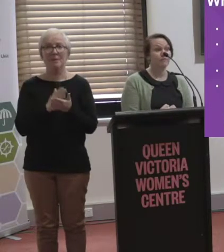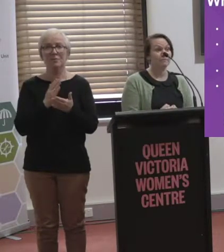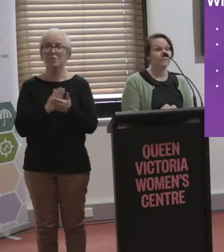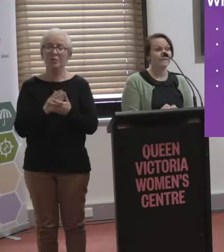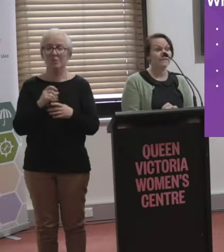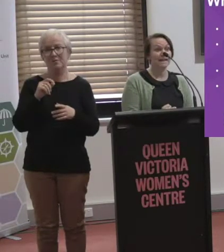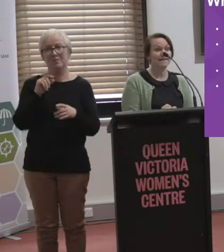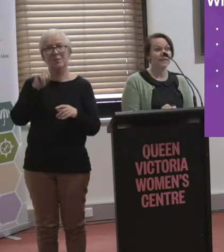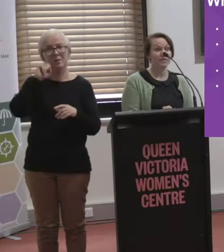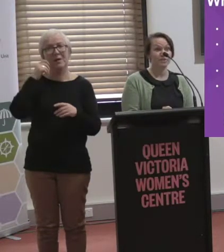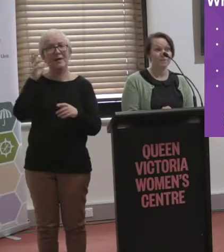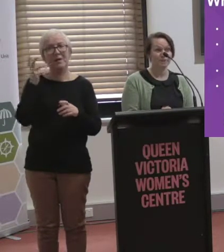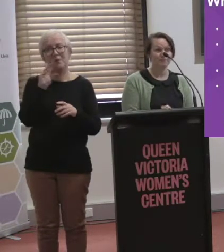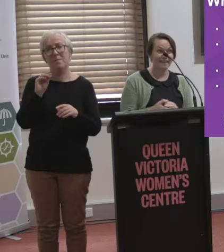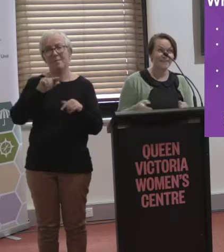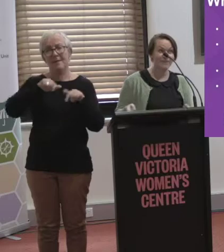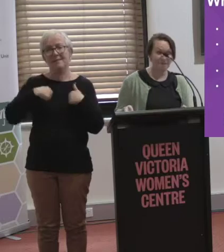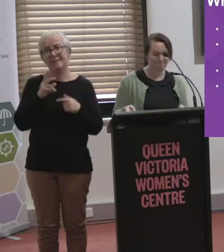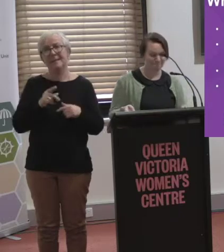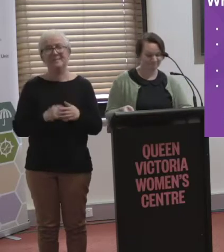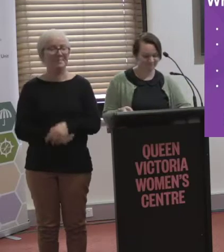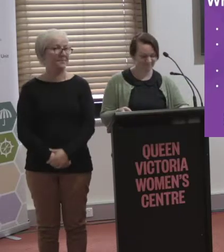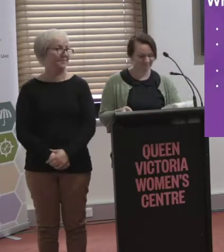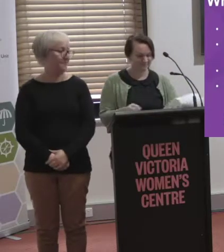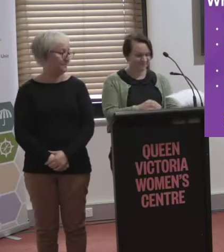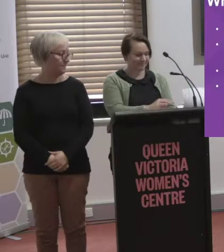you've heard from the DRC on this topic. Thanks for your time.